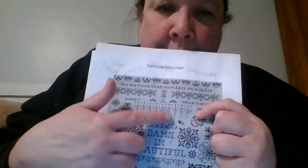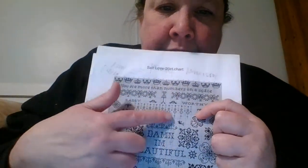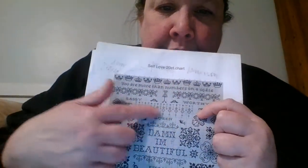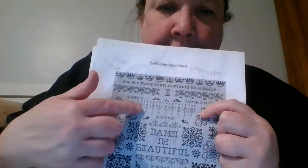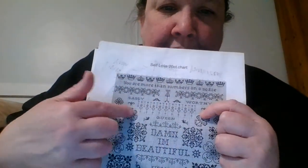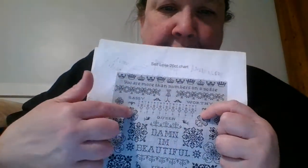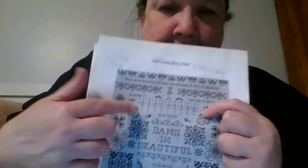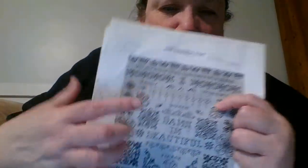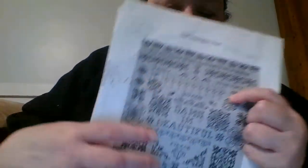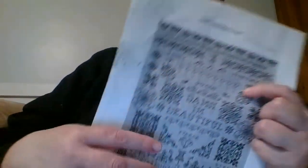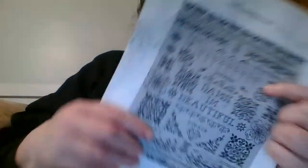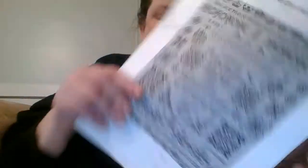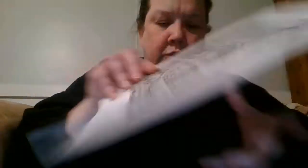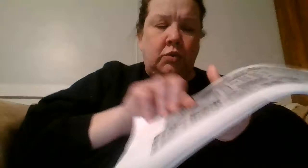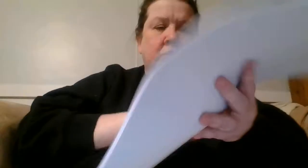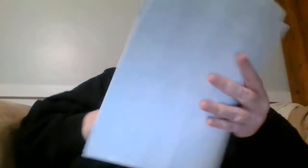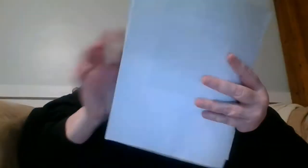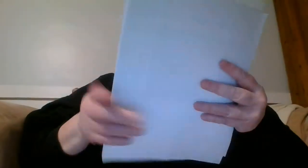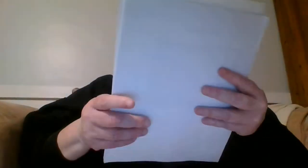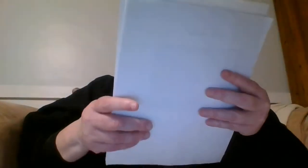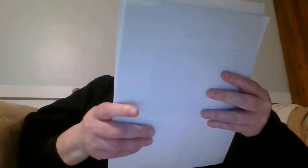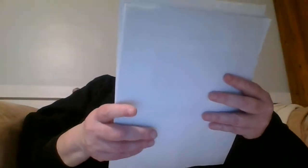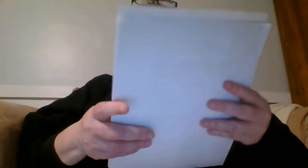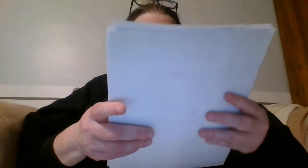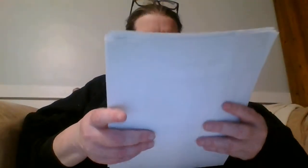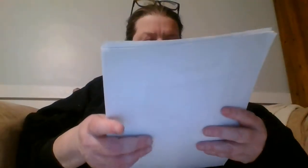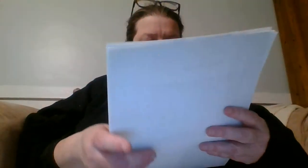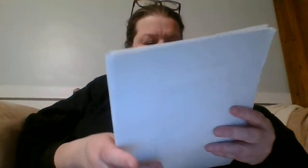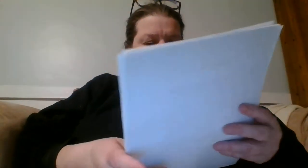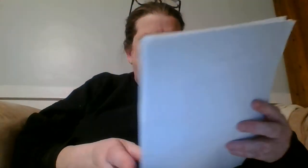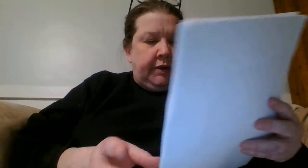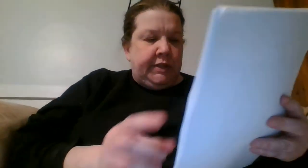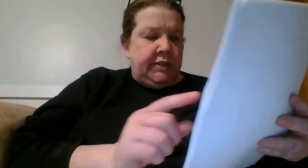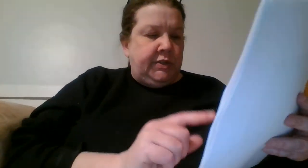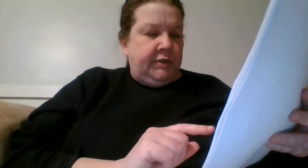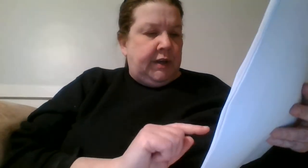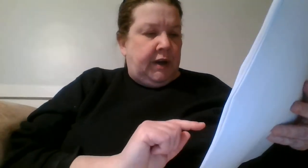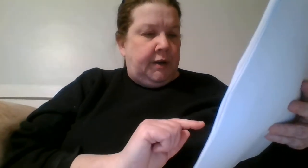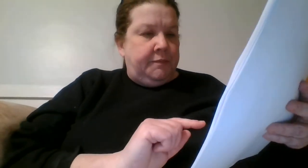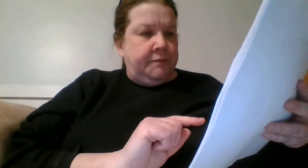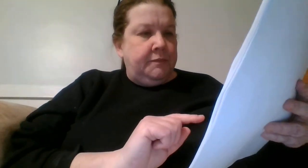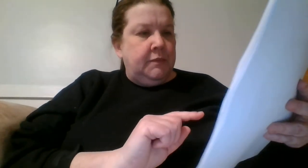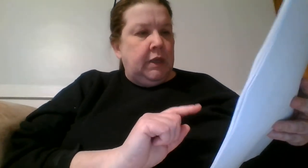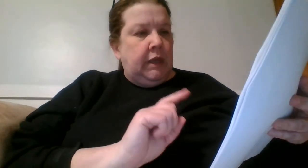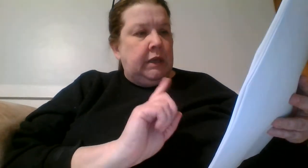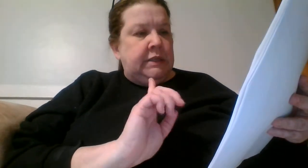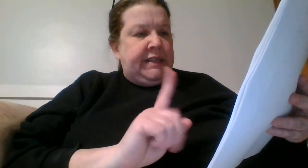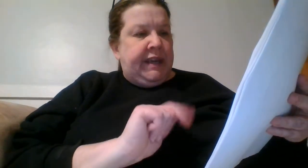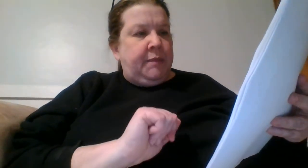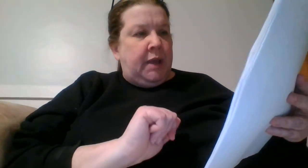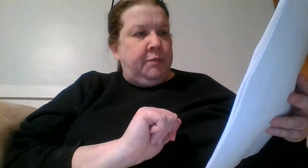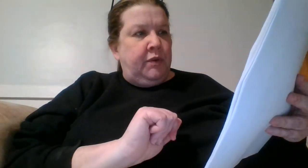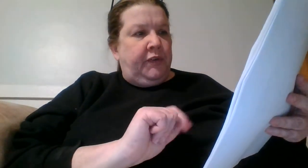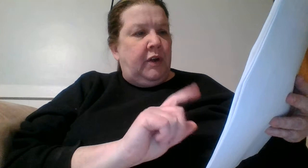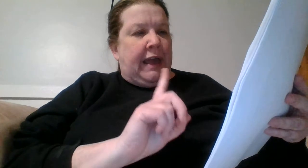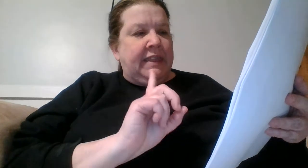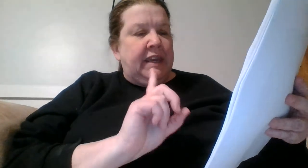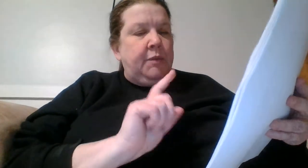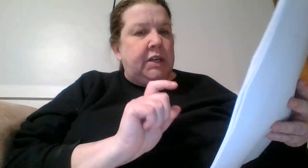want those kind of metallic-y too um and I think I'm going to do the um damn I'm beautiful I think I'm going to